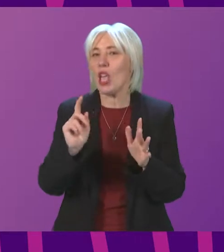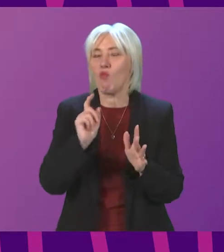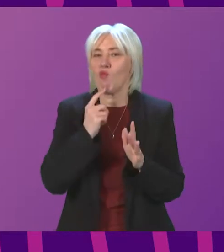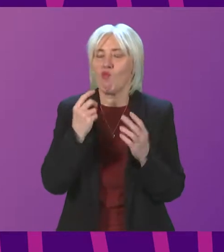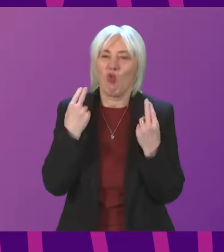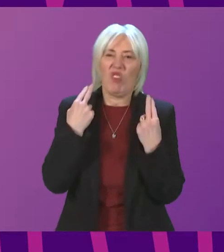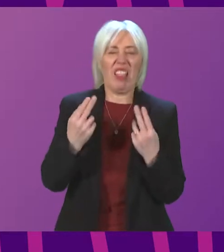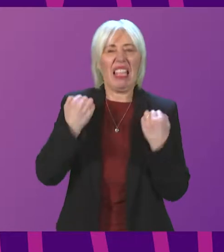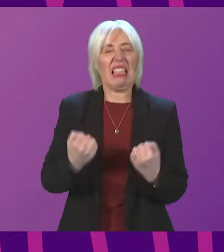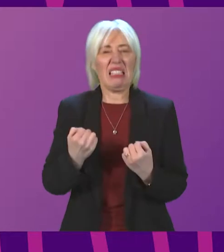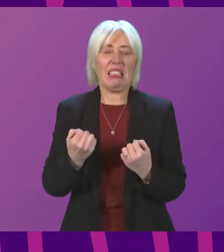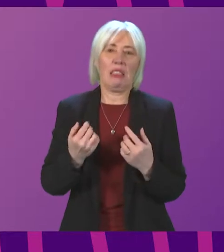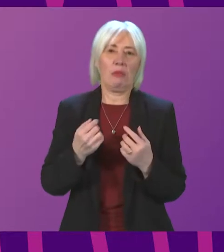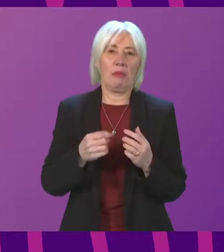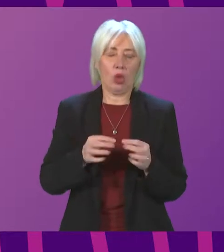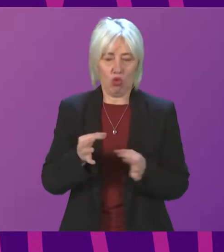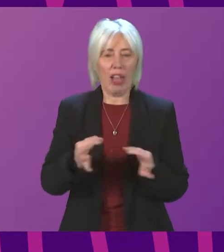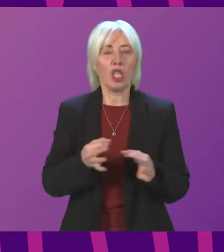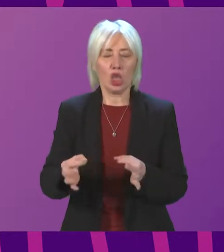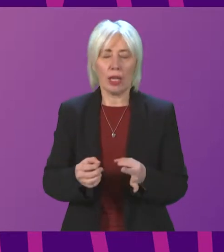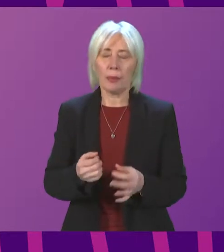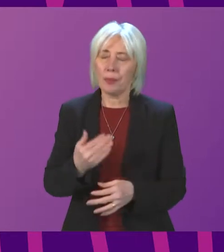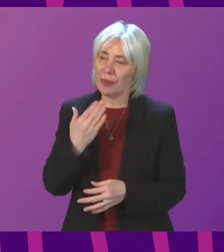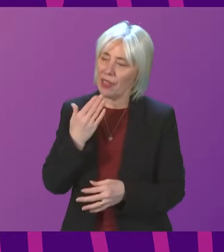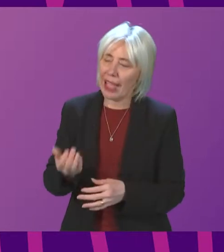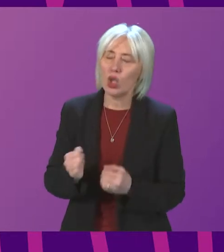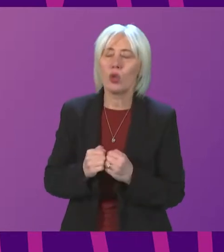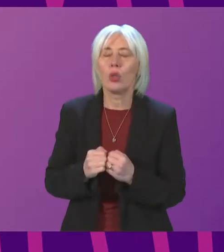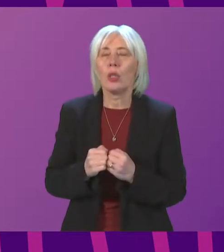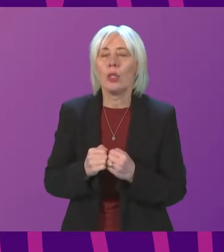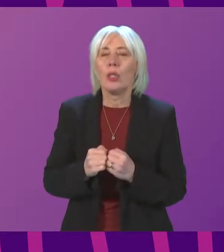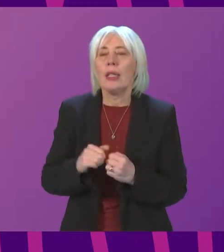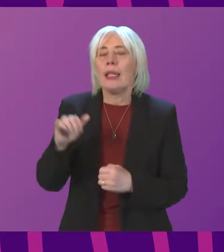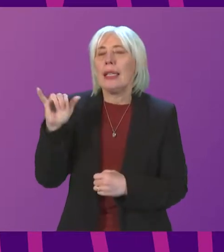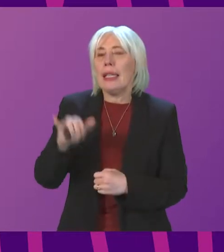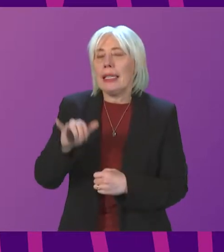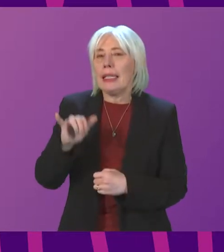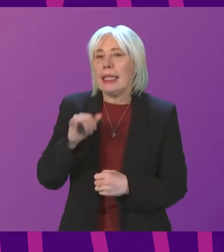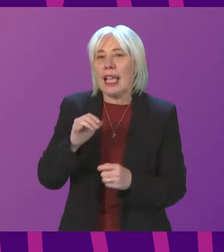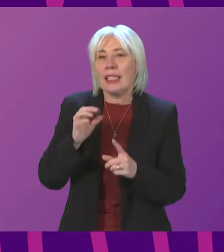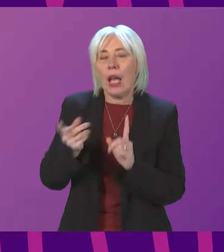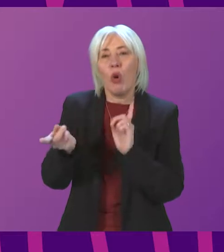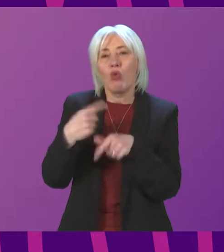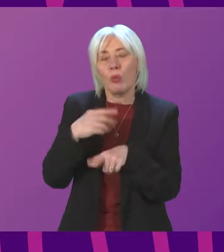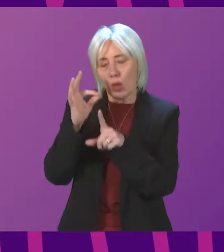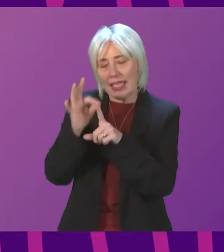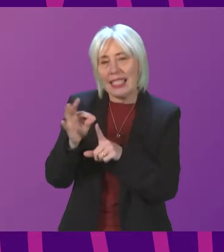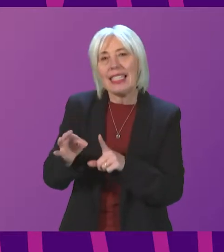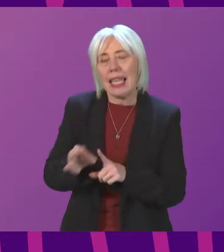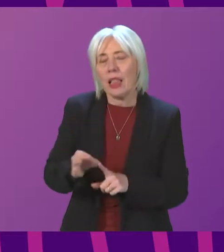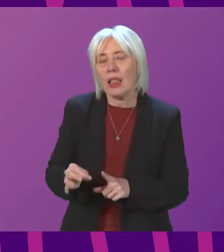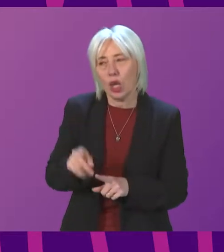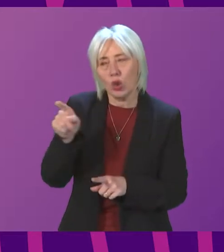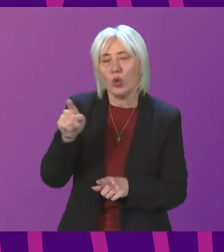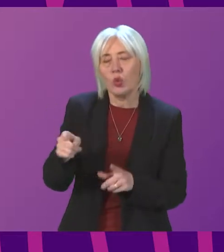Minister. I thank Mercedes Villalba for her question. On the specifics of her question, yes. I will respond in detail to her though and I am aware that there has already